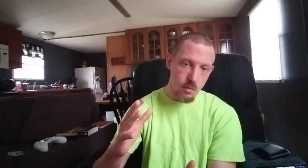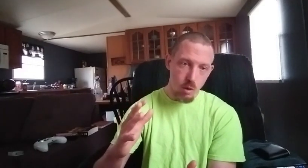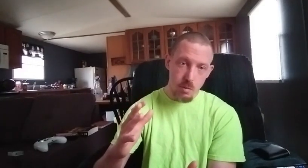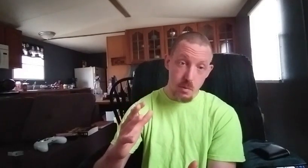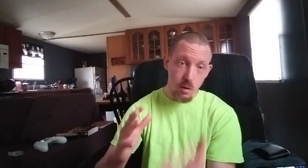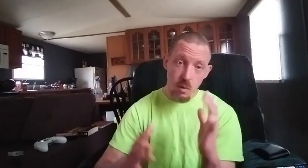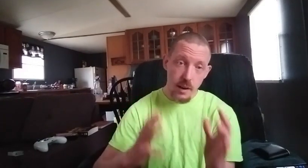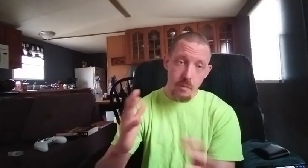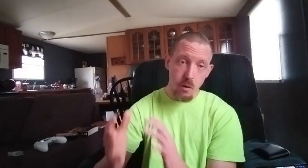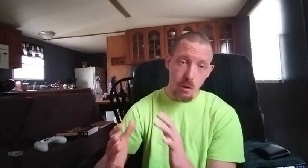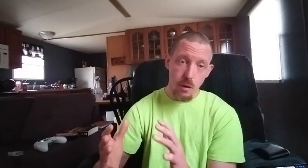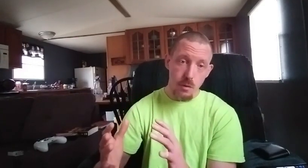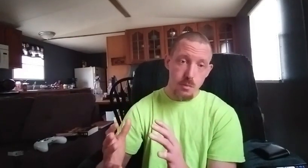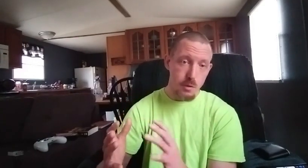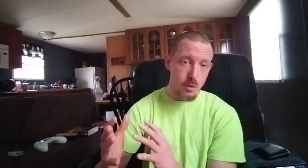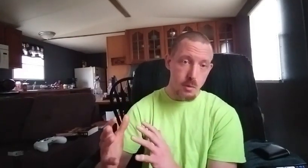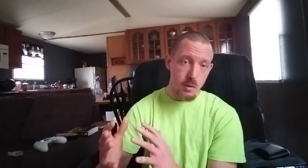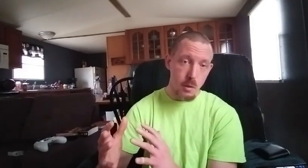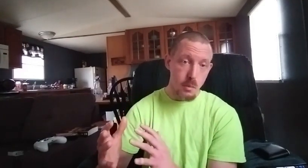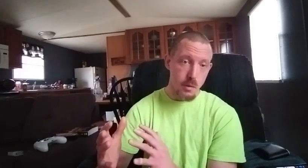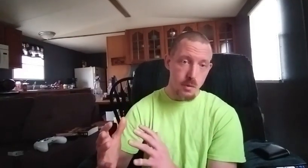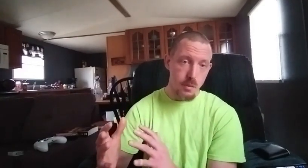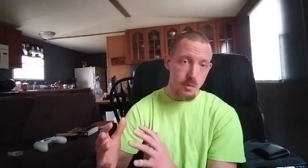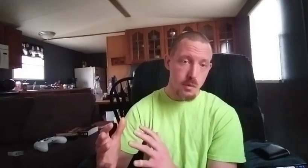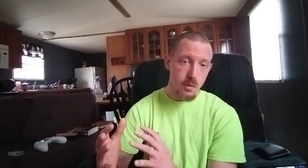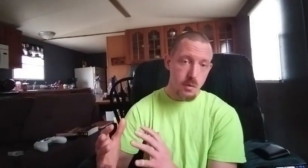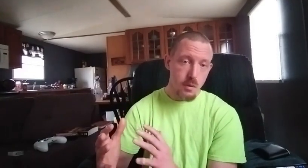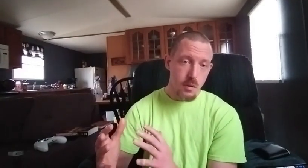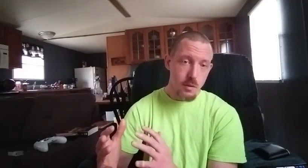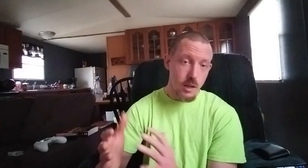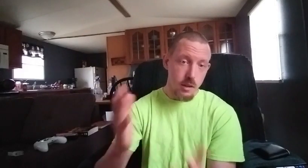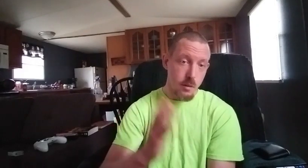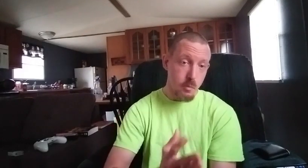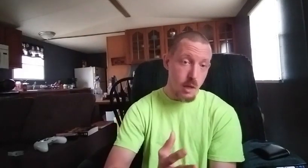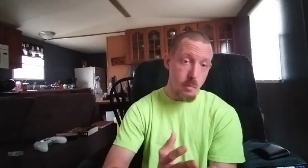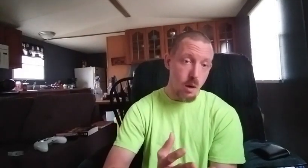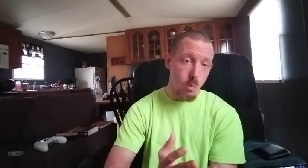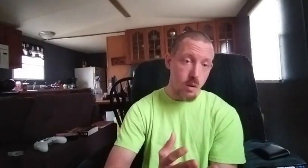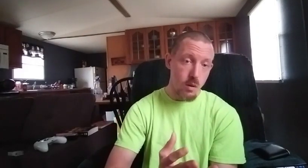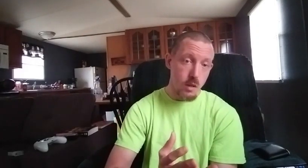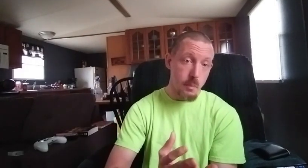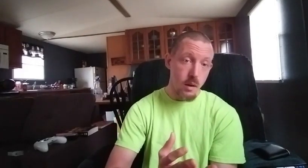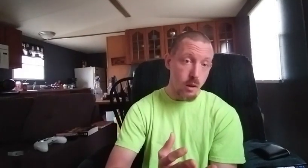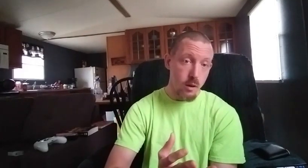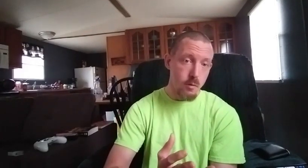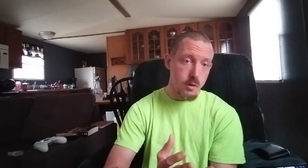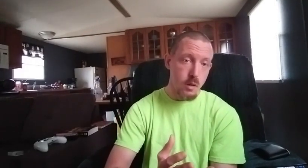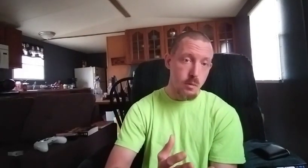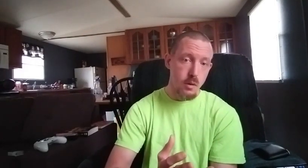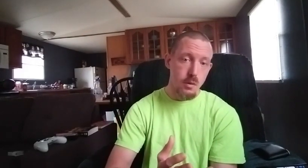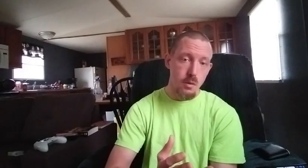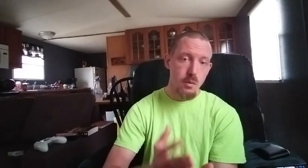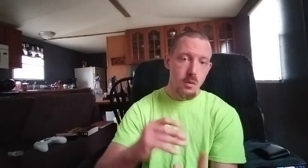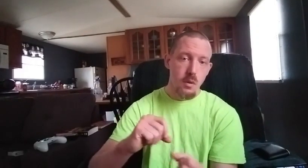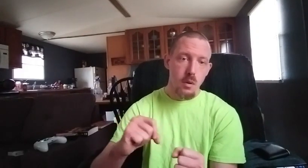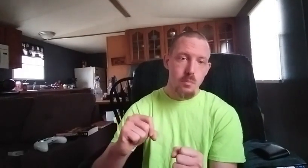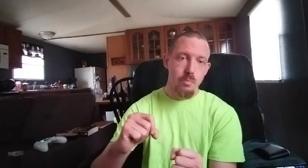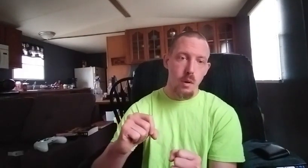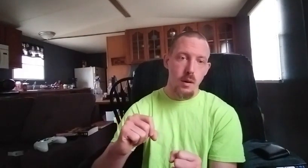most people don't have the heart to do what they want to do yeah they they might want they might love what they want to do but